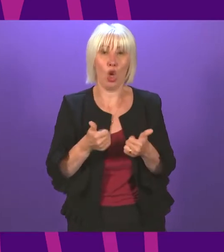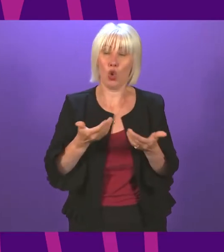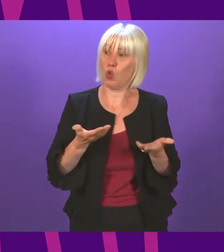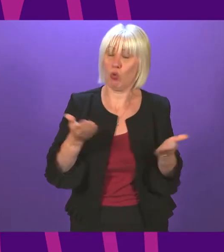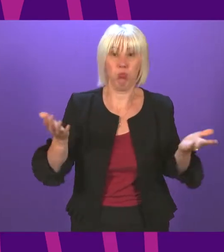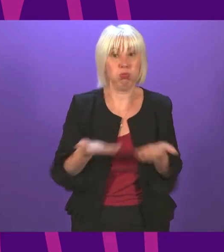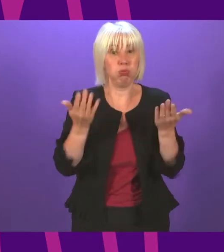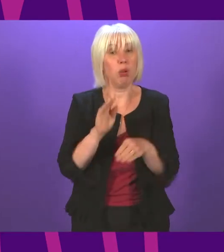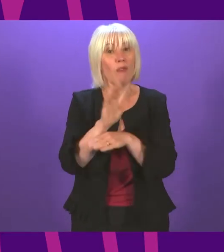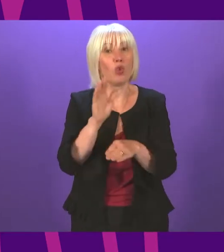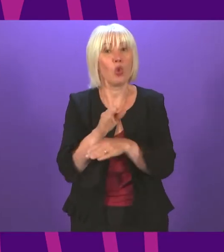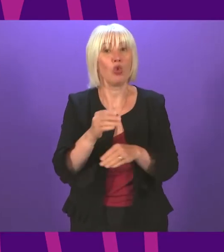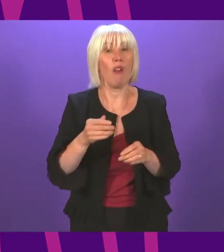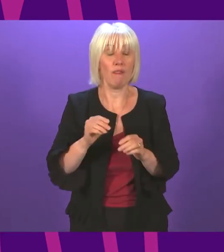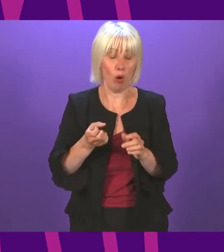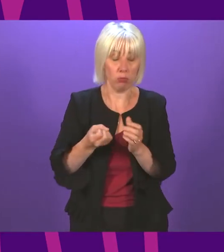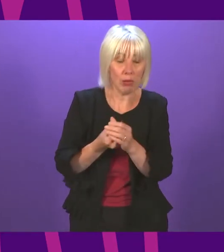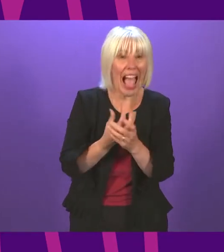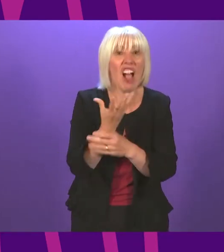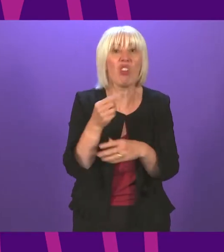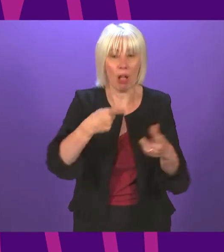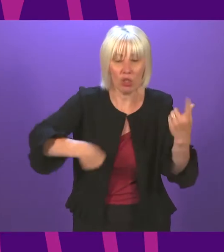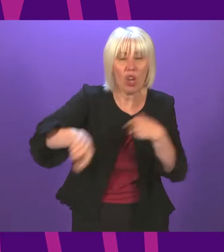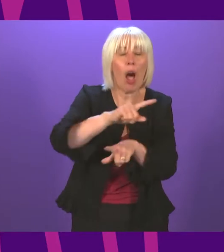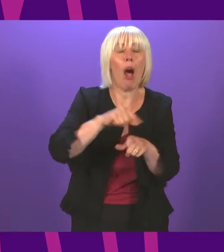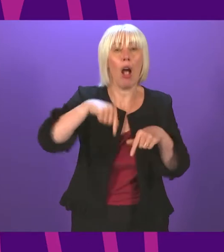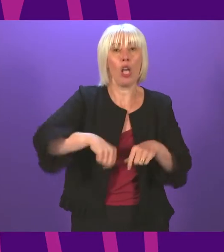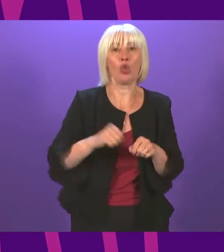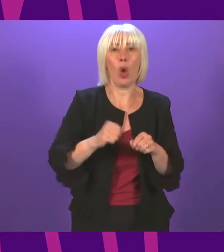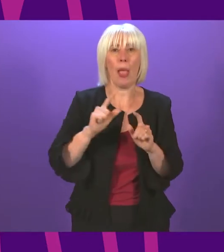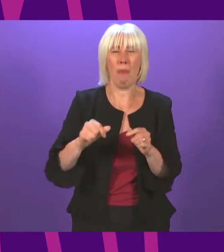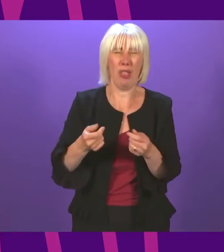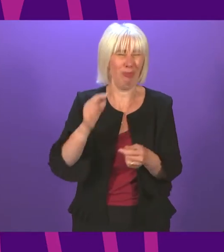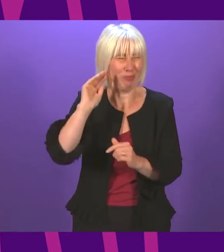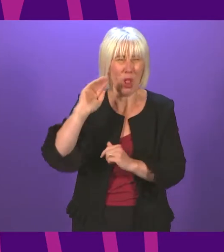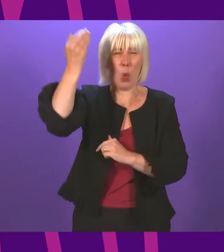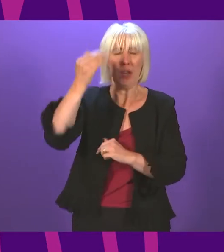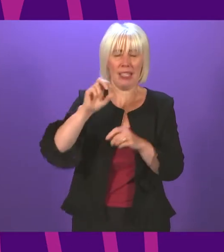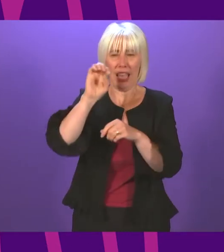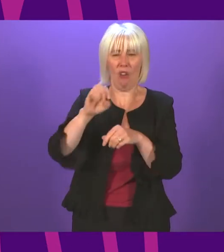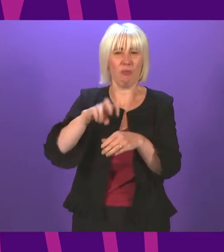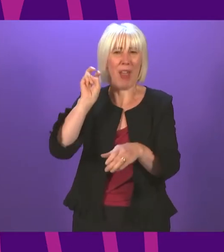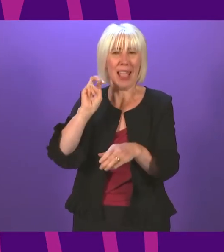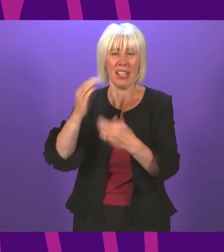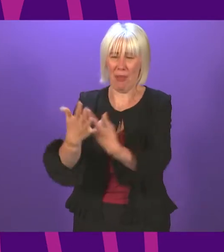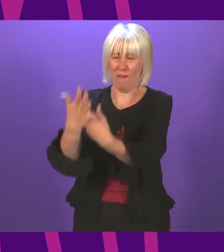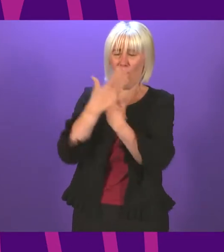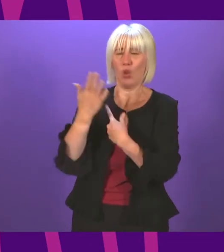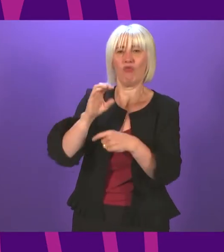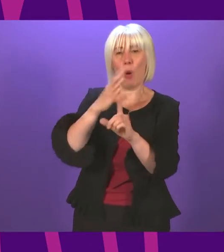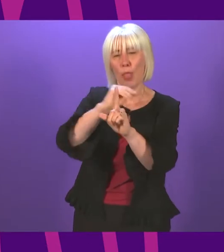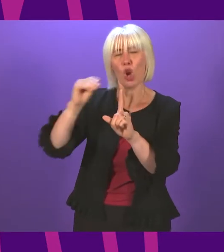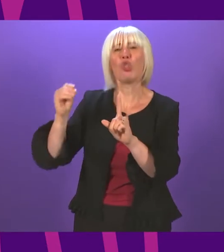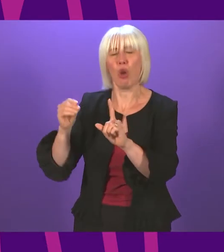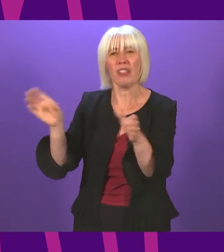agriculture which is being challenged by the lunacy of Brexit forced upon us by the Conservative Party and there